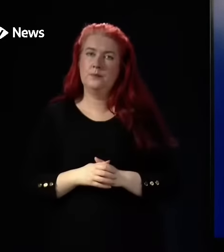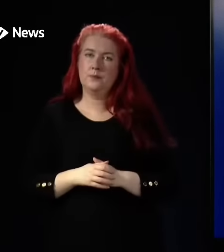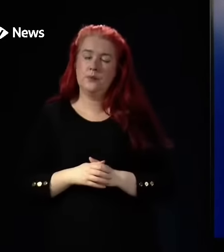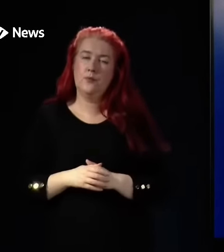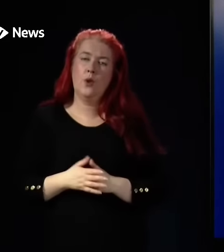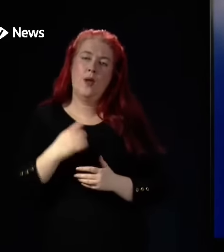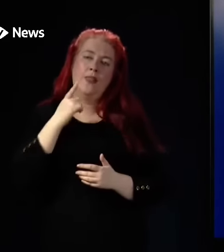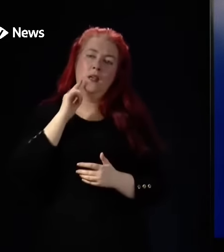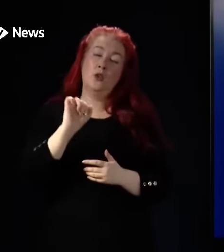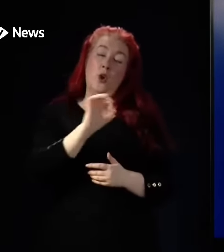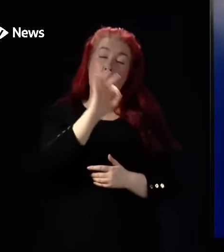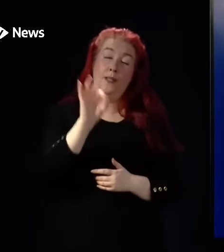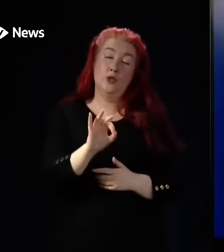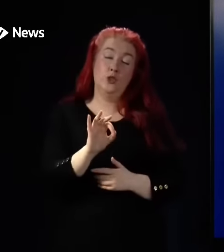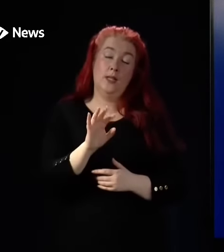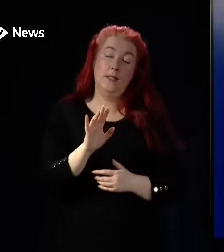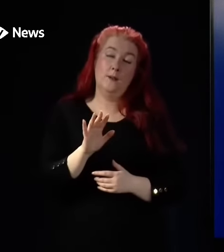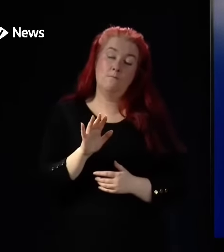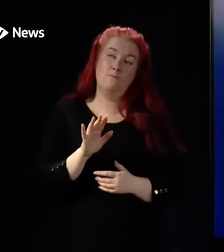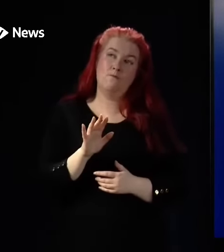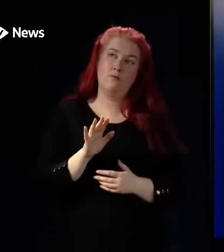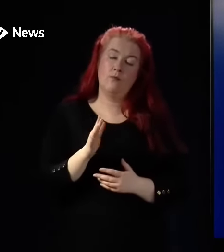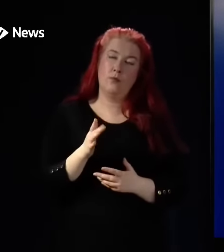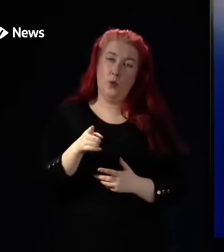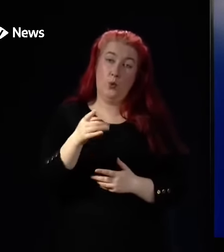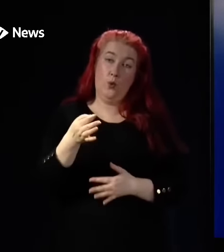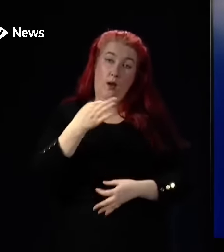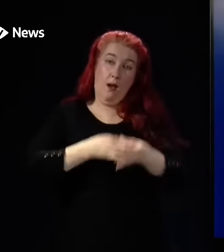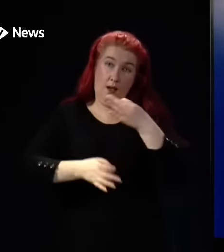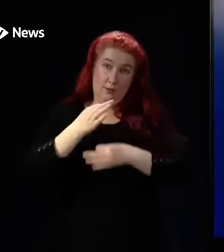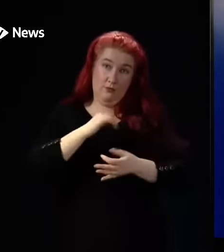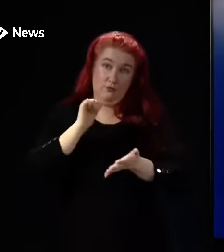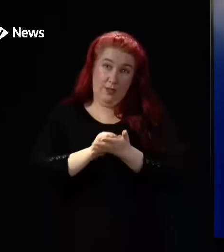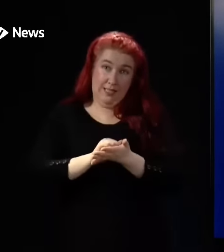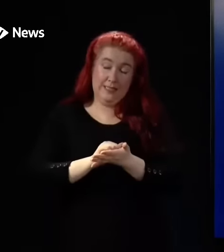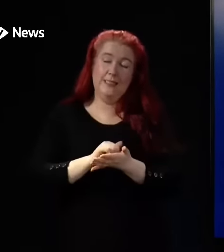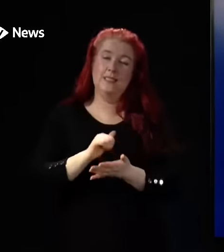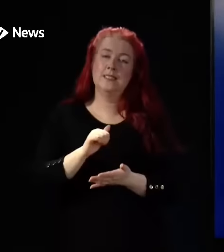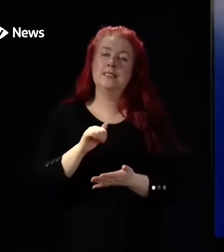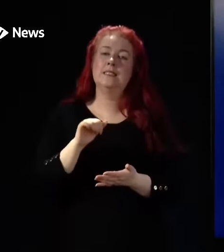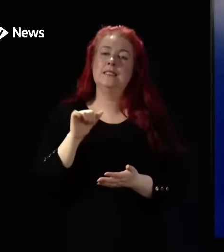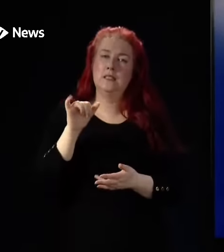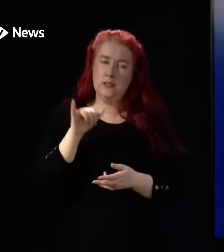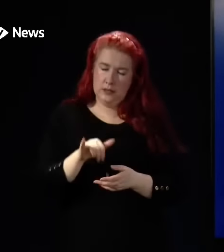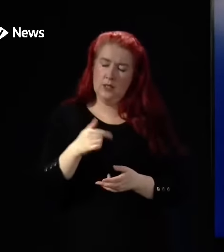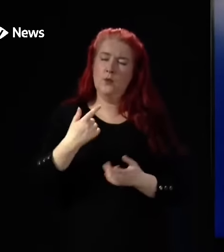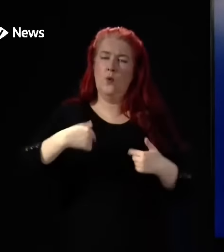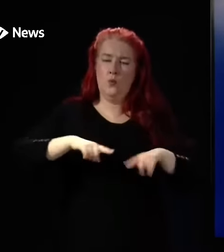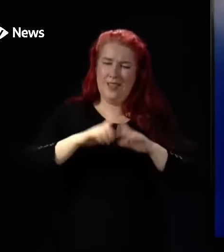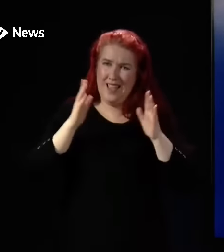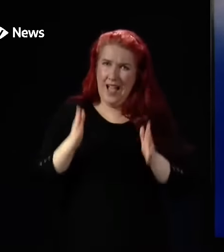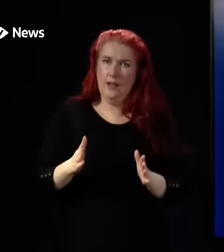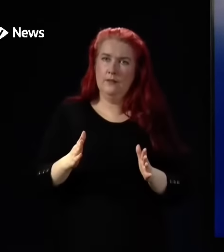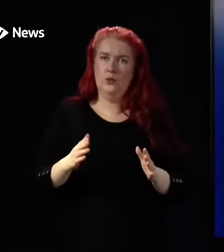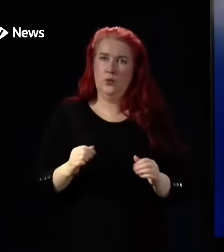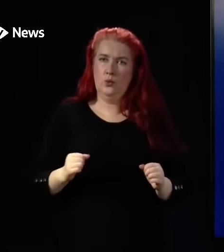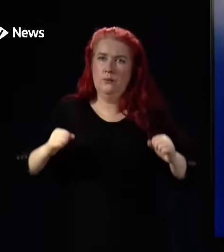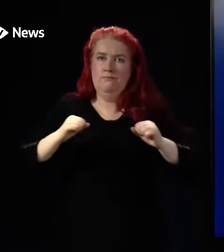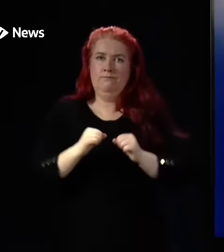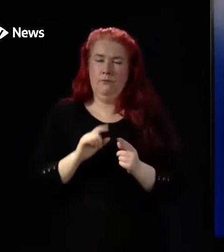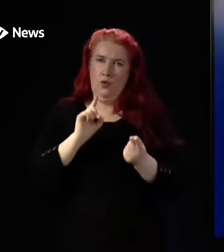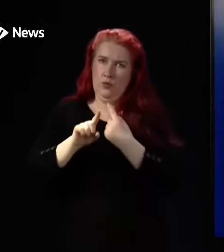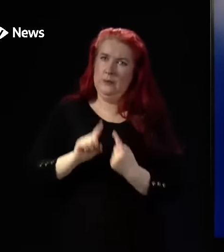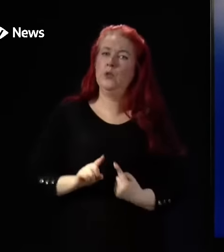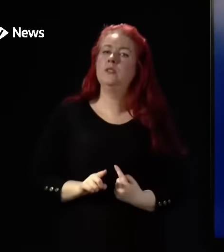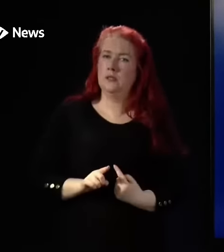question is probing us in the right way is we've got to be very responsive to that. We